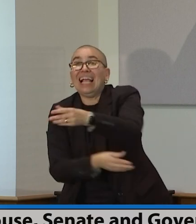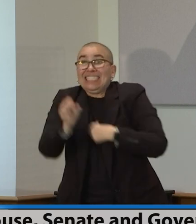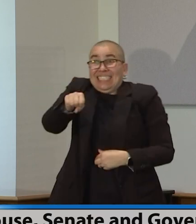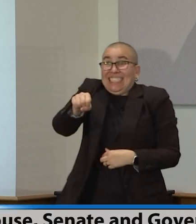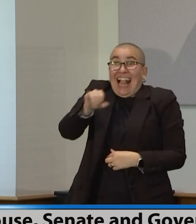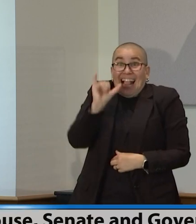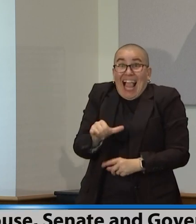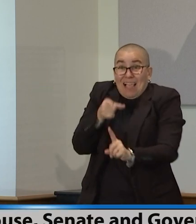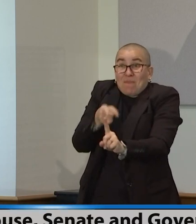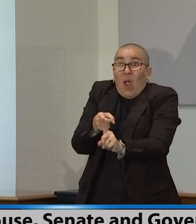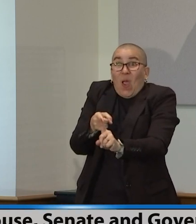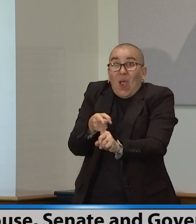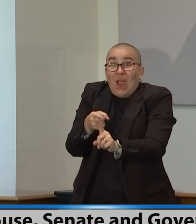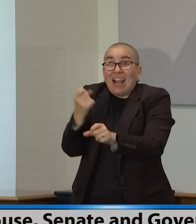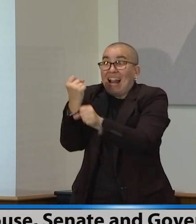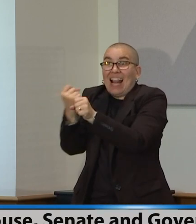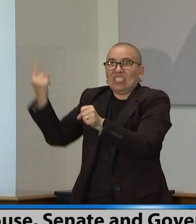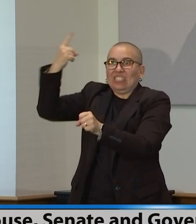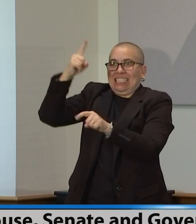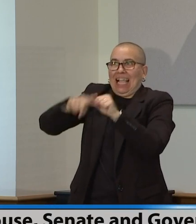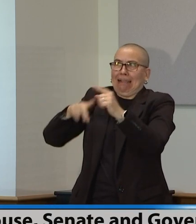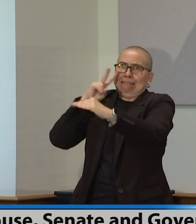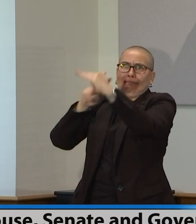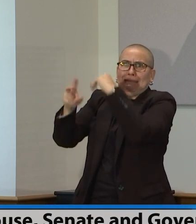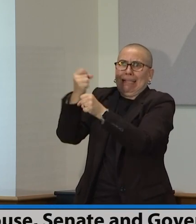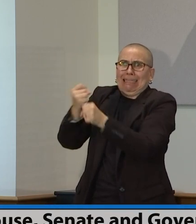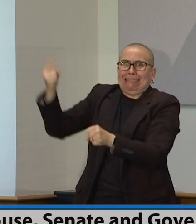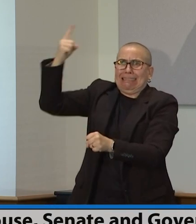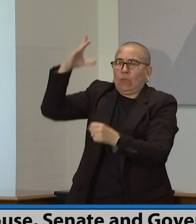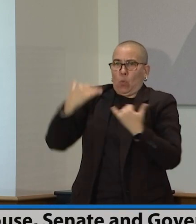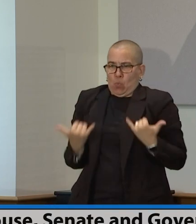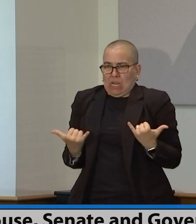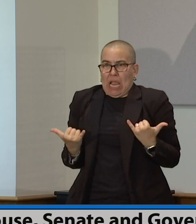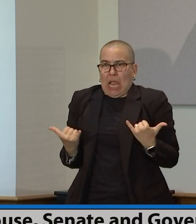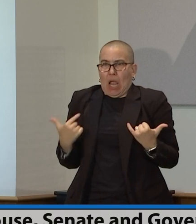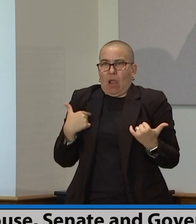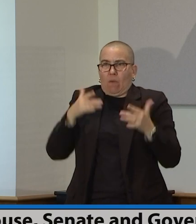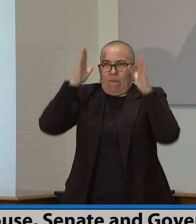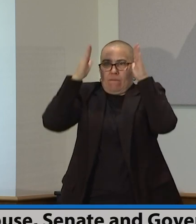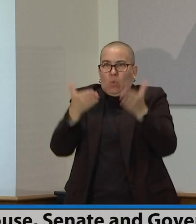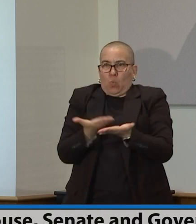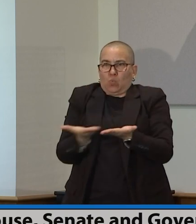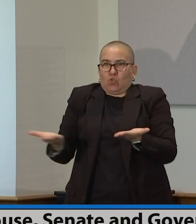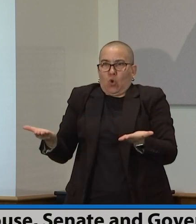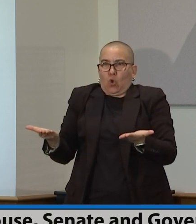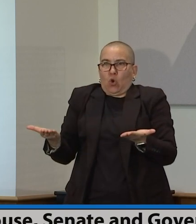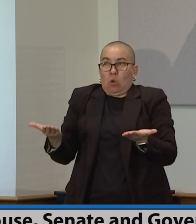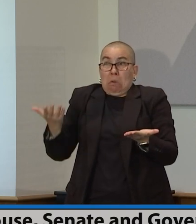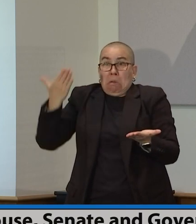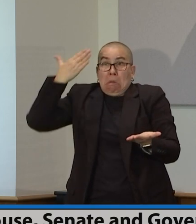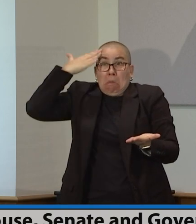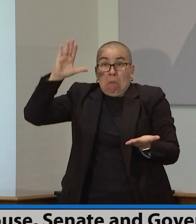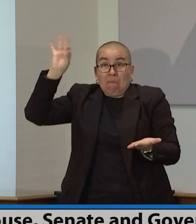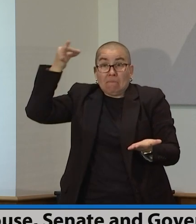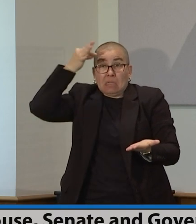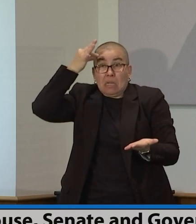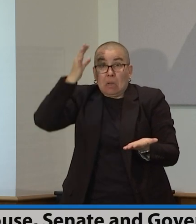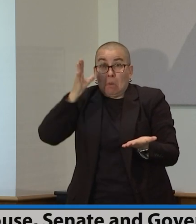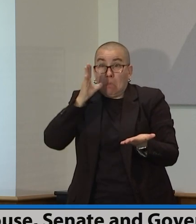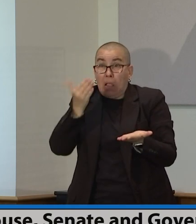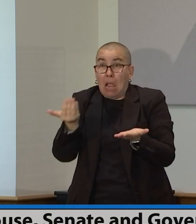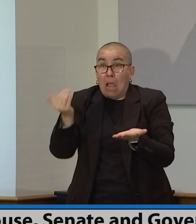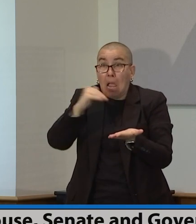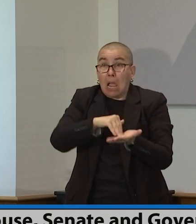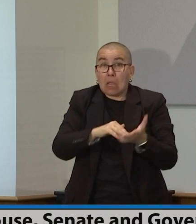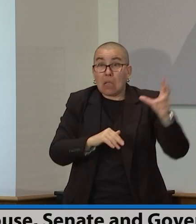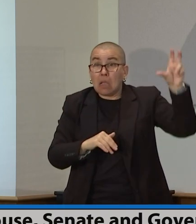resources there. We don't know if, the federal government's going to come in and, and help with the big, uh, deficit we have in the unemployment insurance